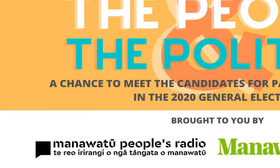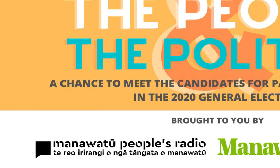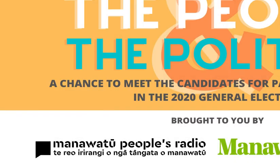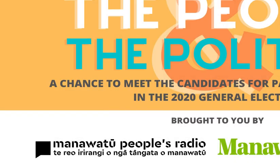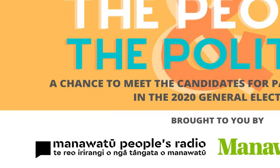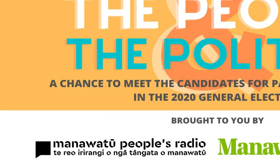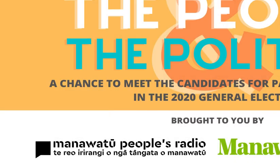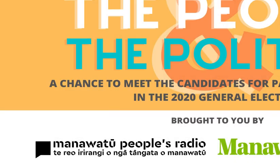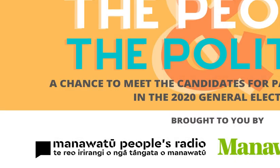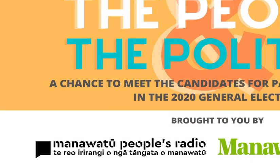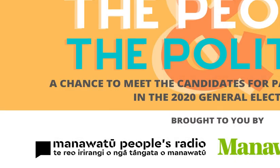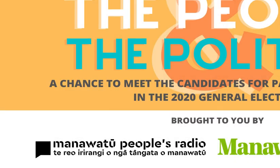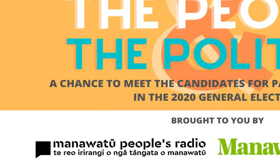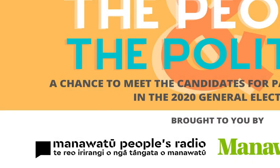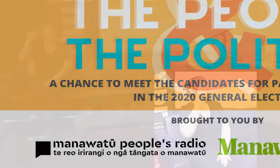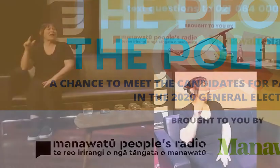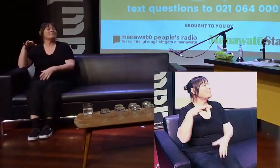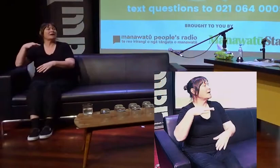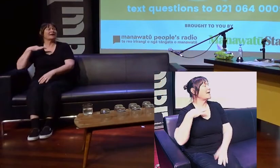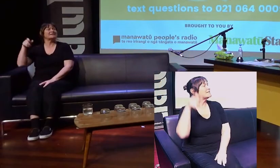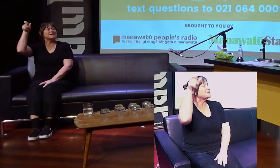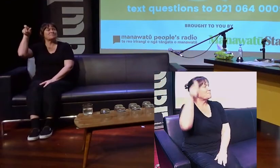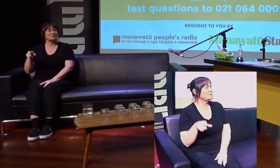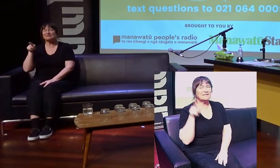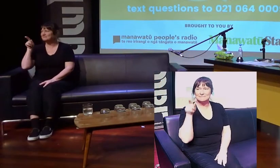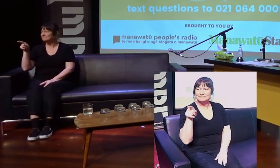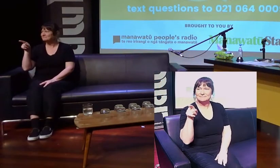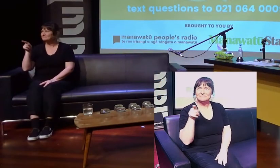Tangy Utakeri for Labour. Come up sir, round of applause please.